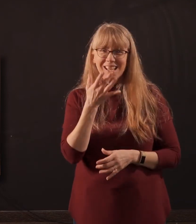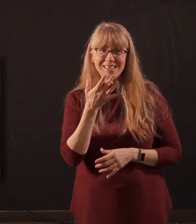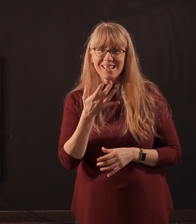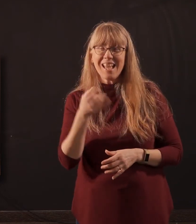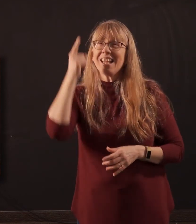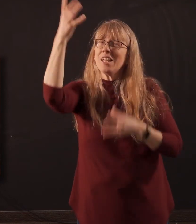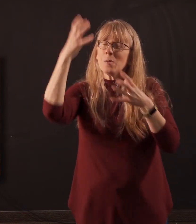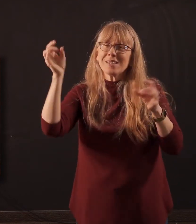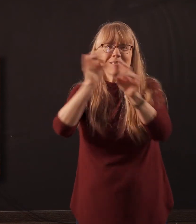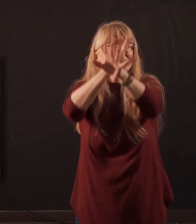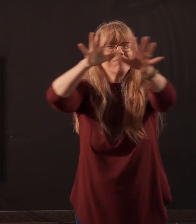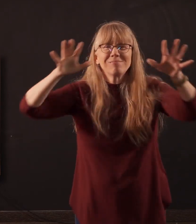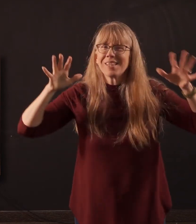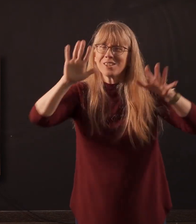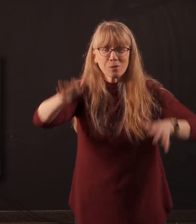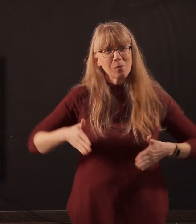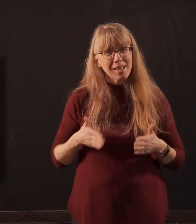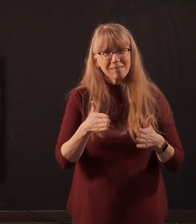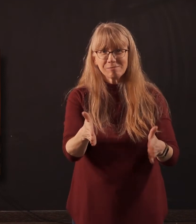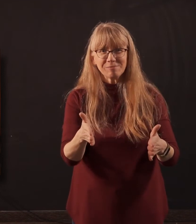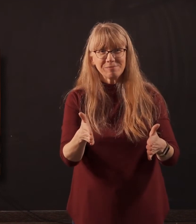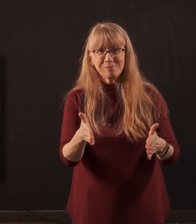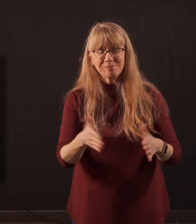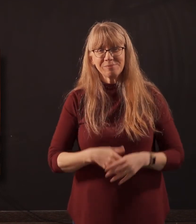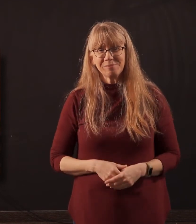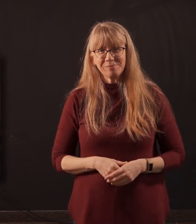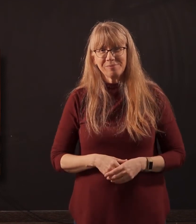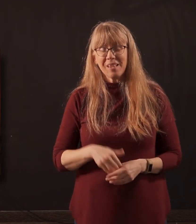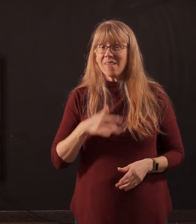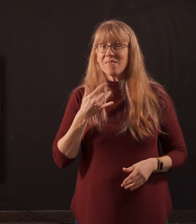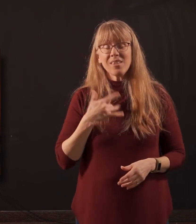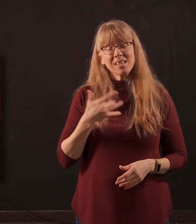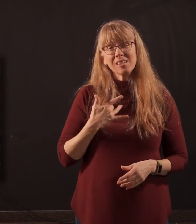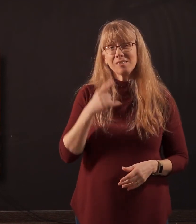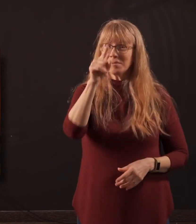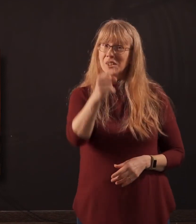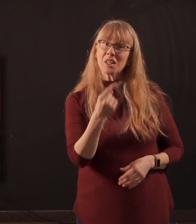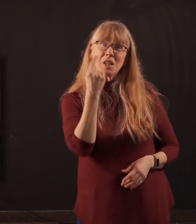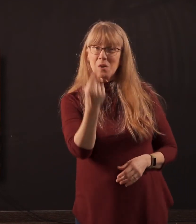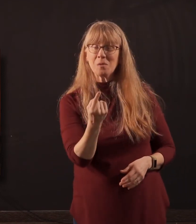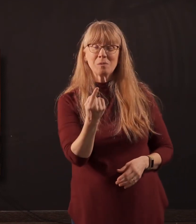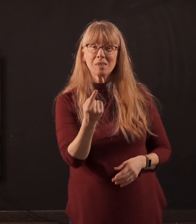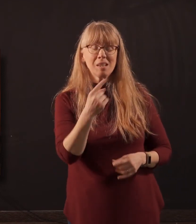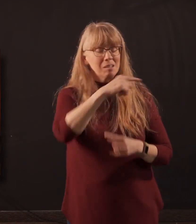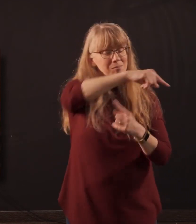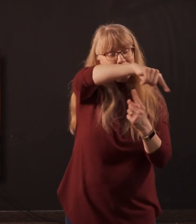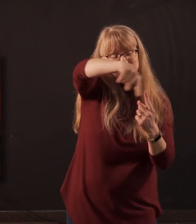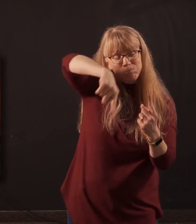wants to illuminate your path. If you feel like you're alone, and you're surrounded by enemies, and